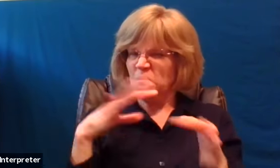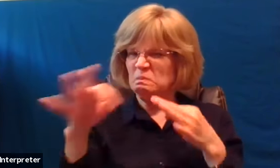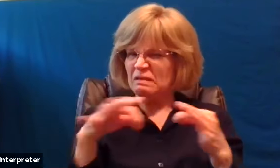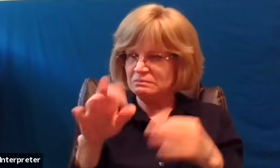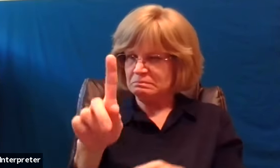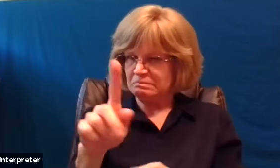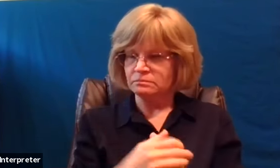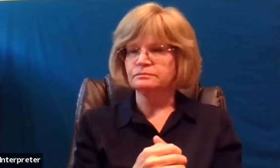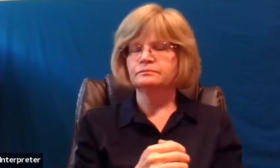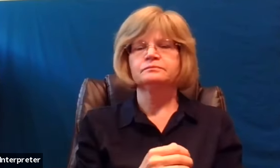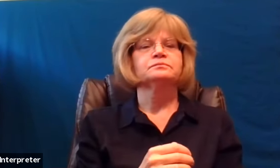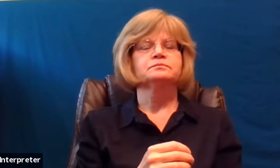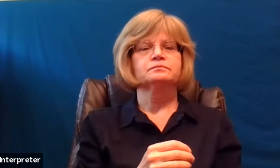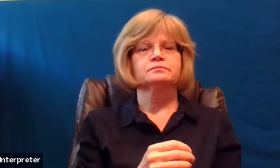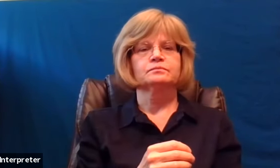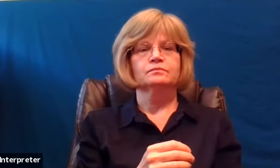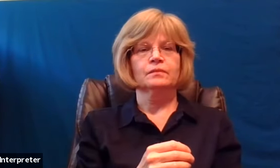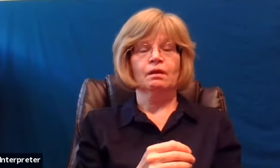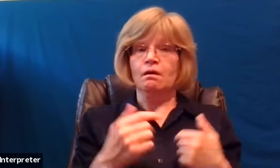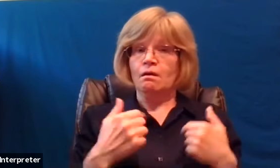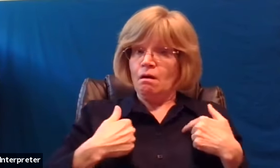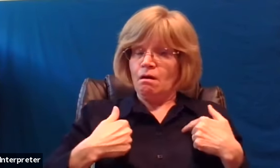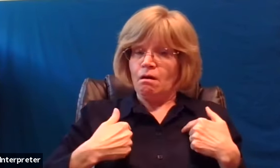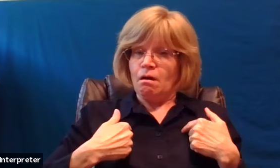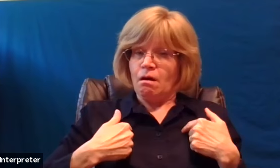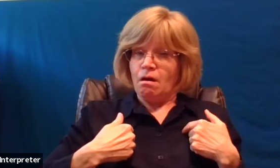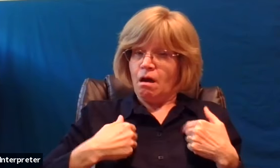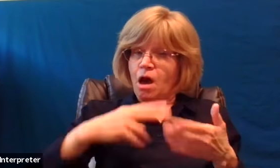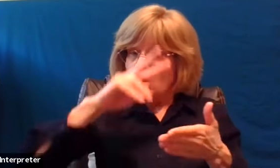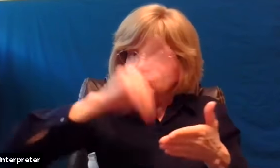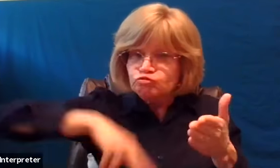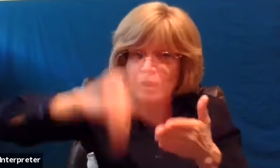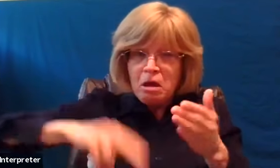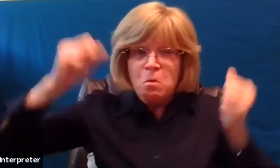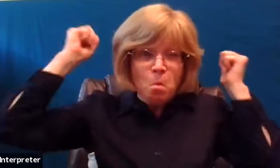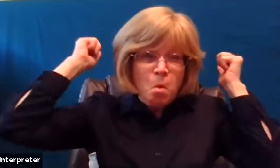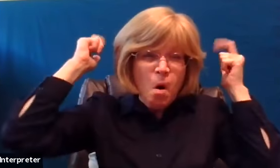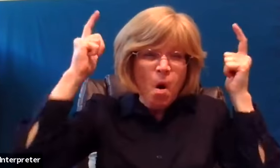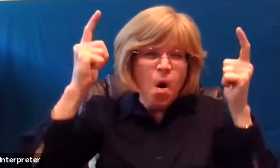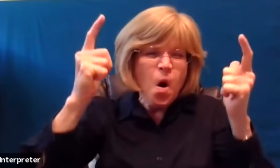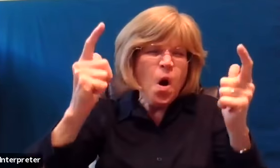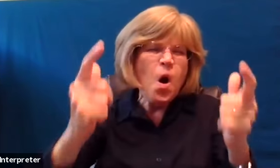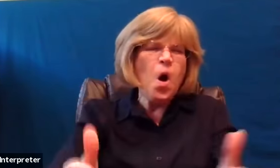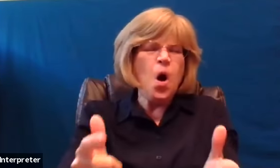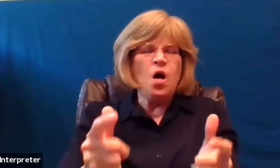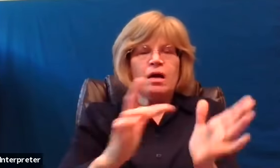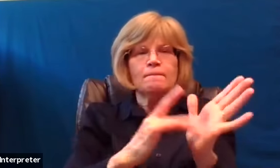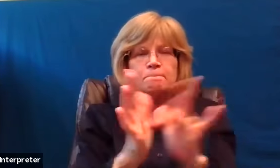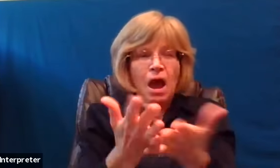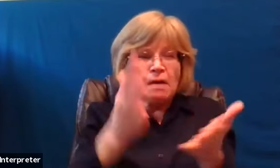now in the interest of full disclosure i have not read every bible scholar who's weighed in on today's subject